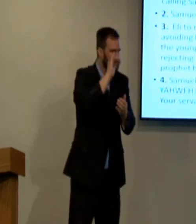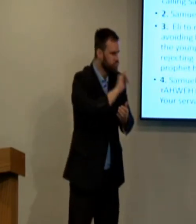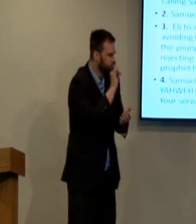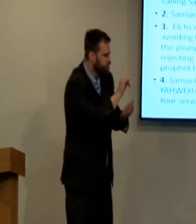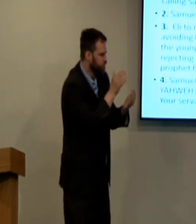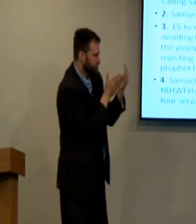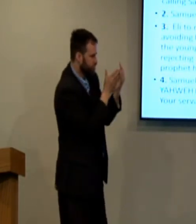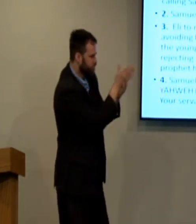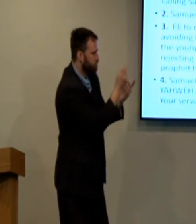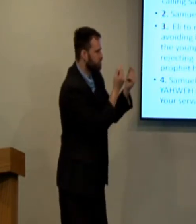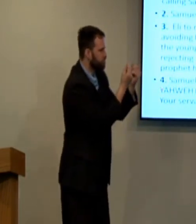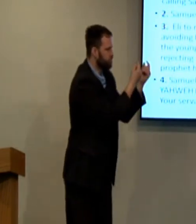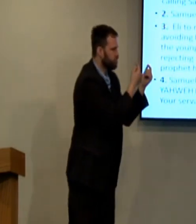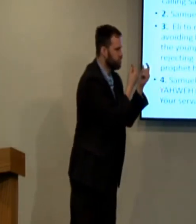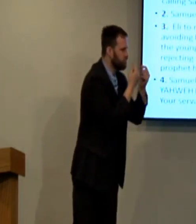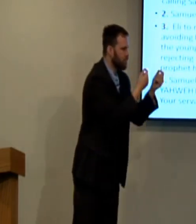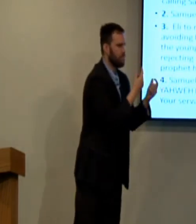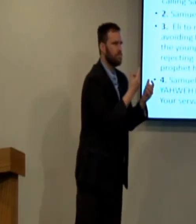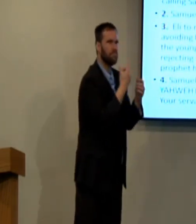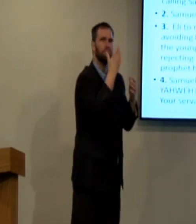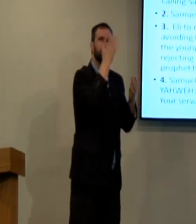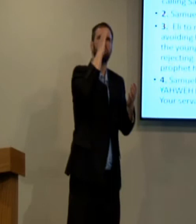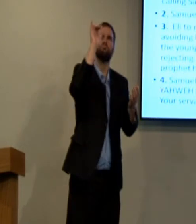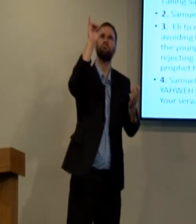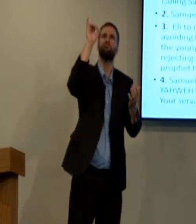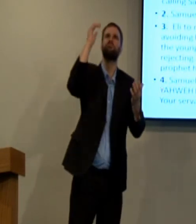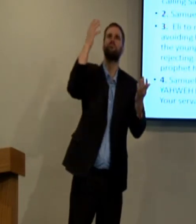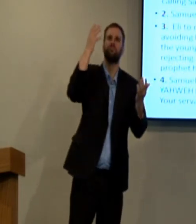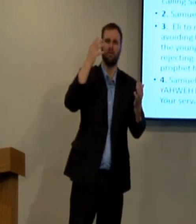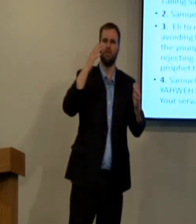So Eli served before the Lord, he did all of these things for God,